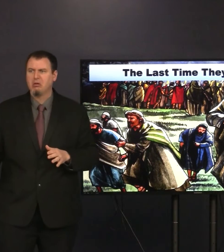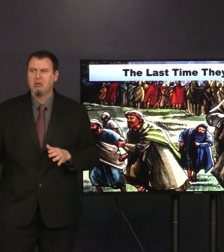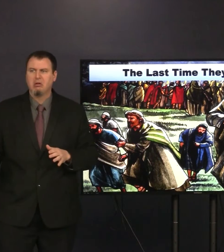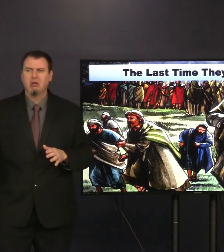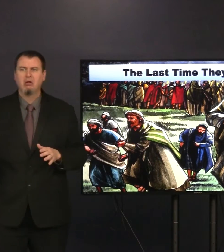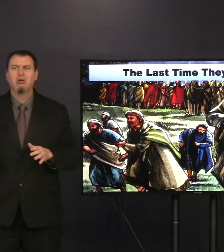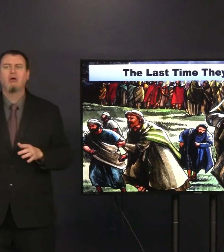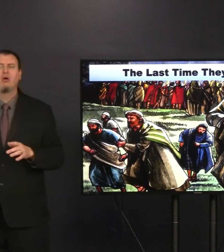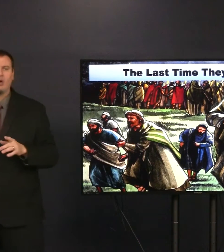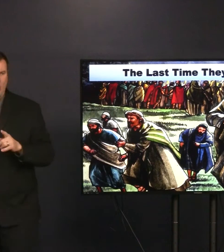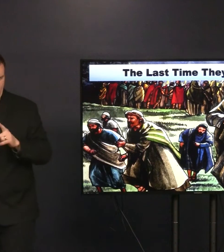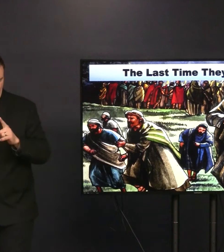This guy's ready to get away.